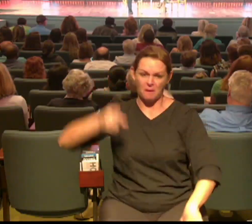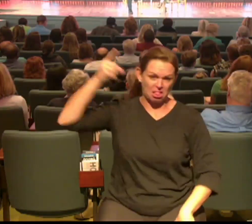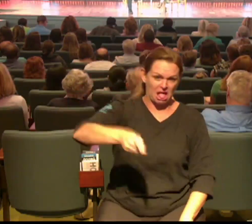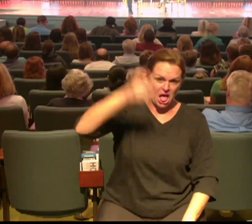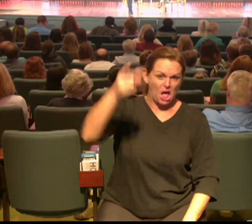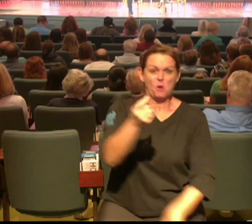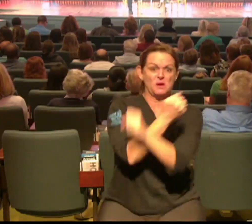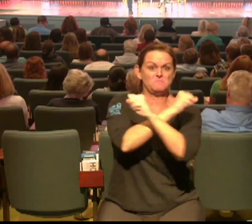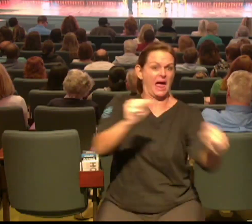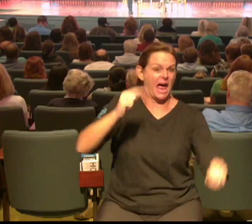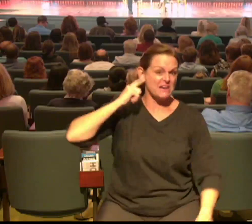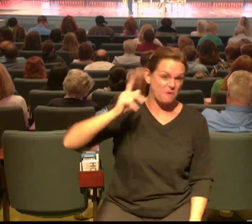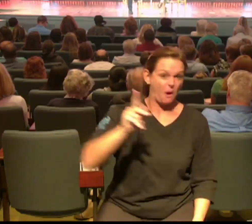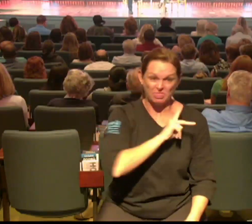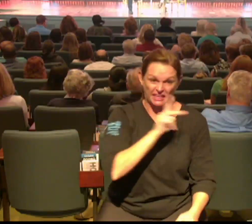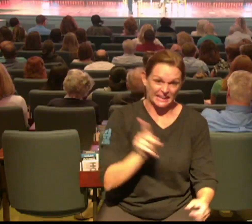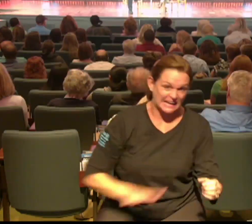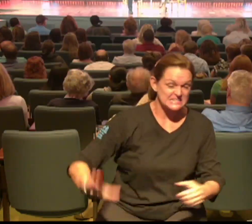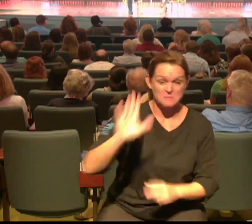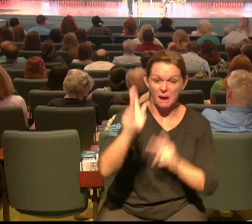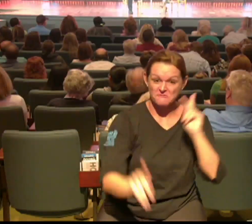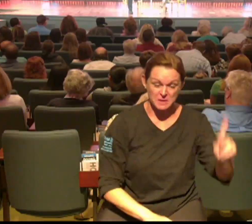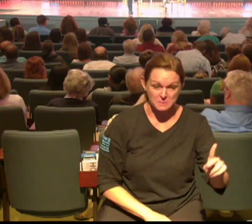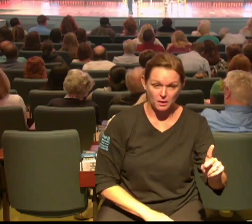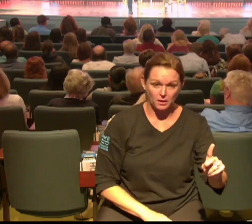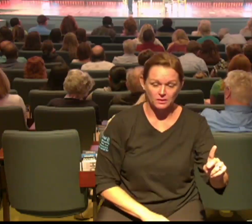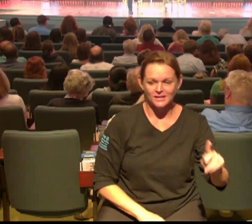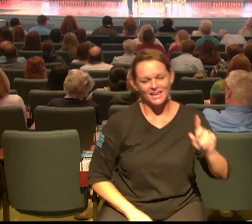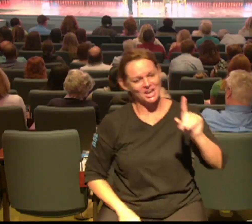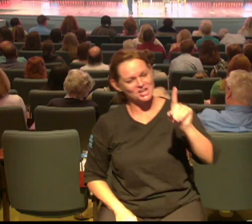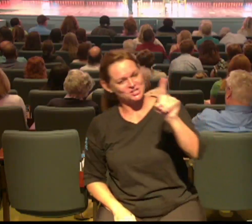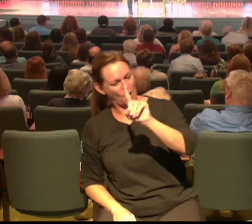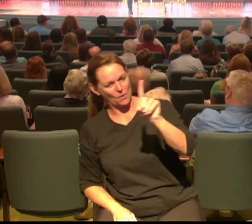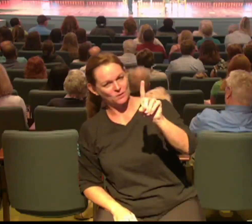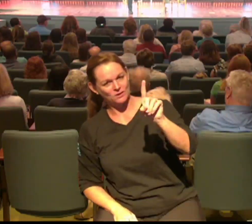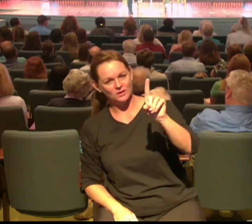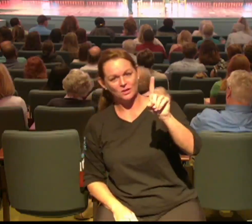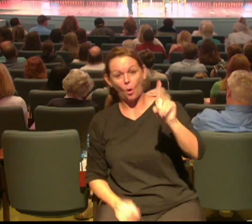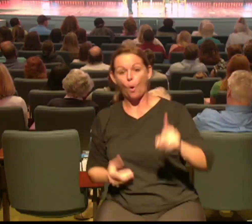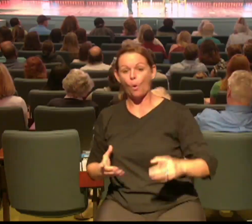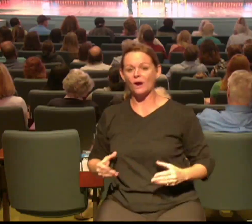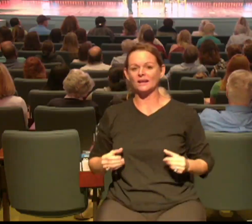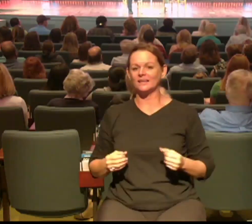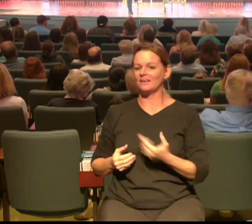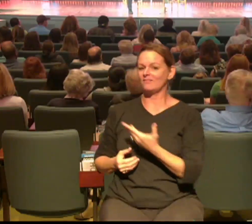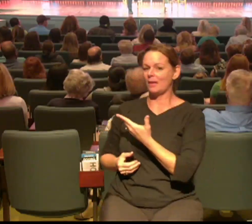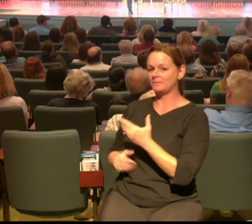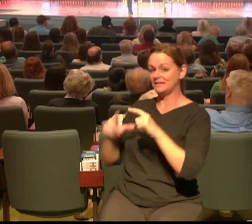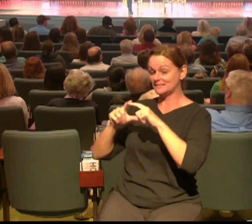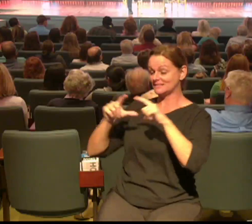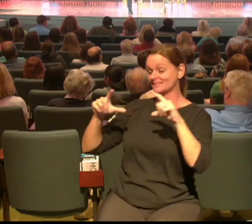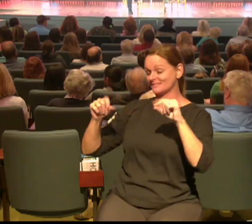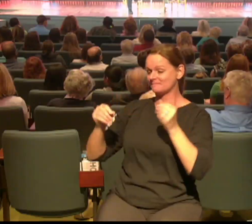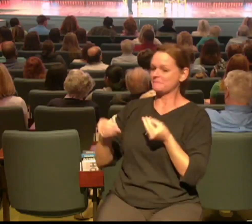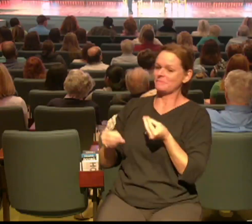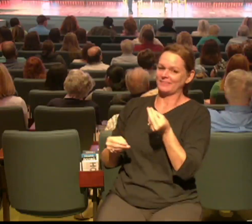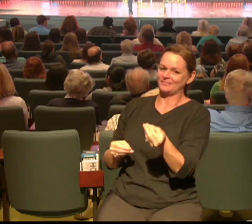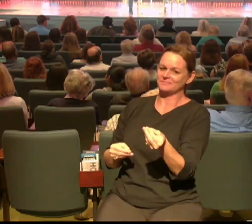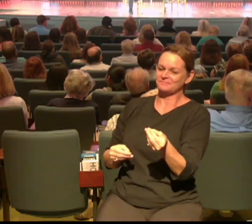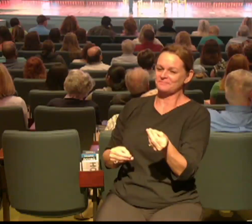hand or or you can give them one of these right you can you can take my assignment you can give them one of these you